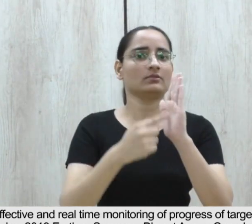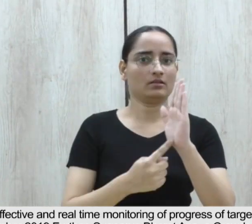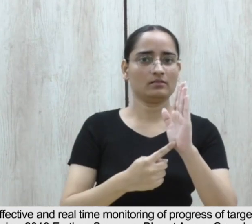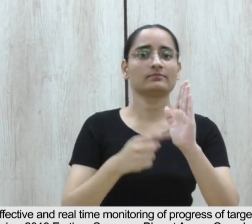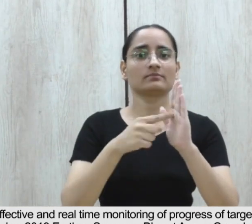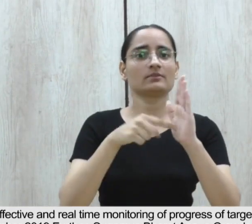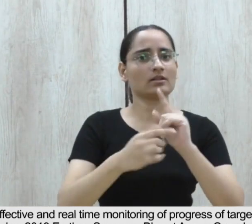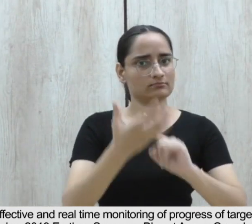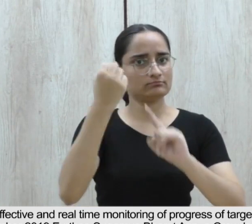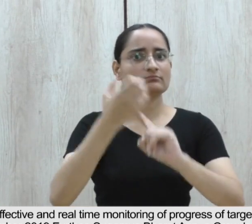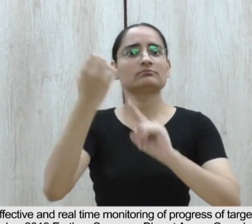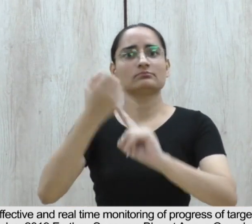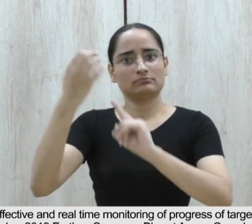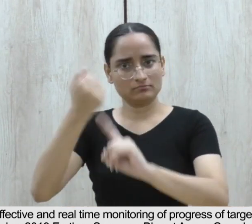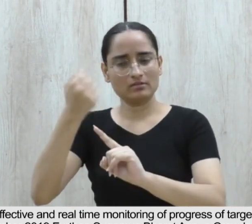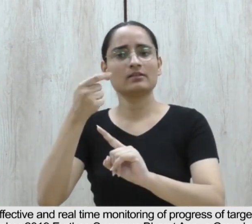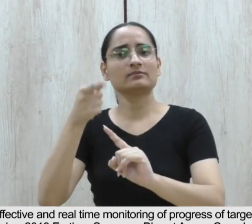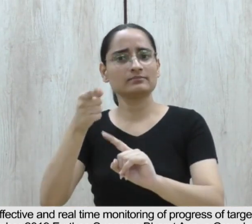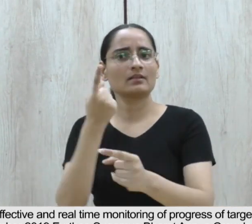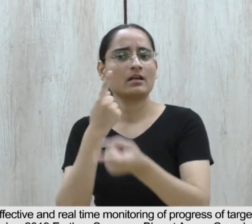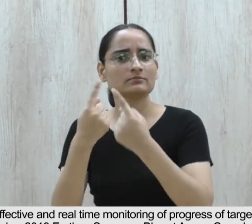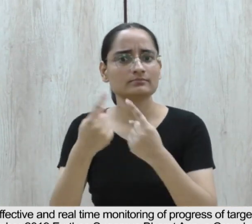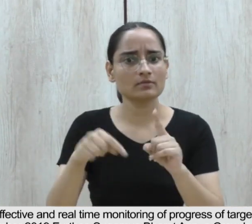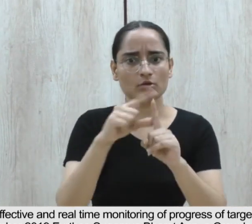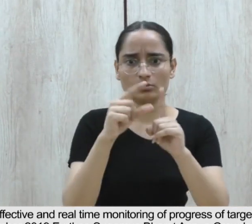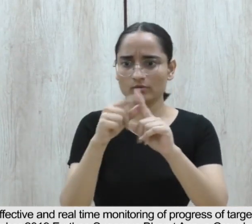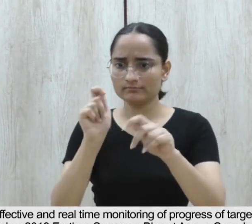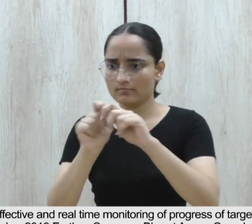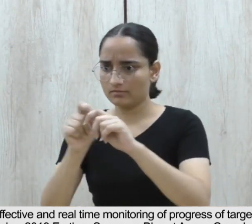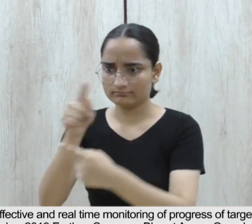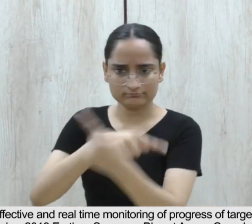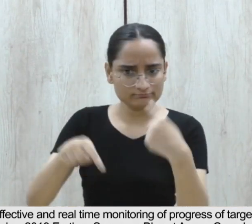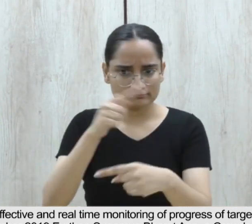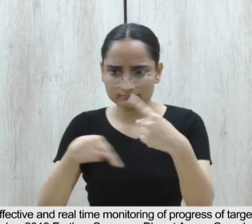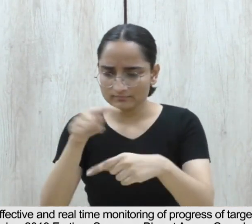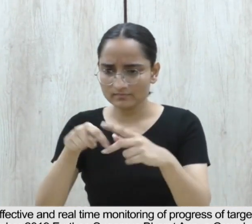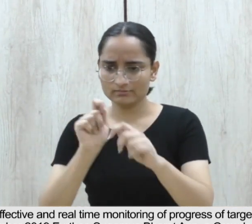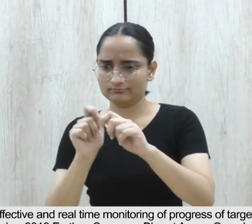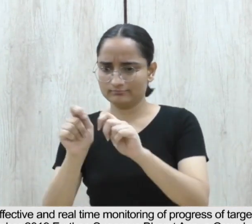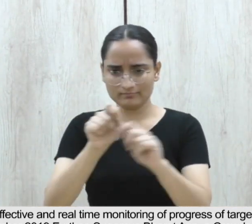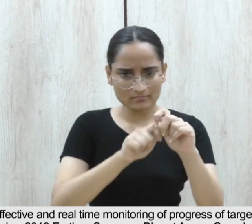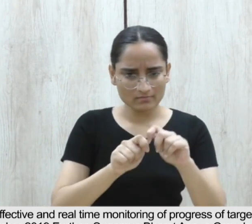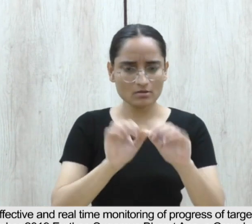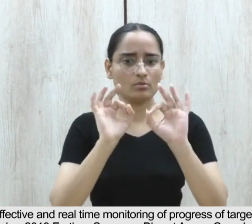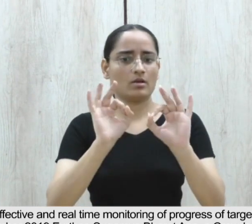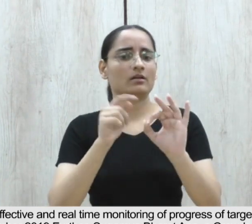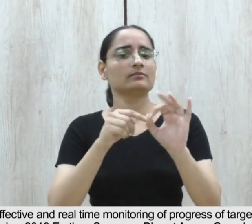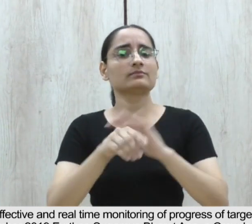For the purpose of effective and real-time monitoring of progress of targets under